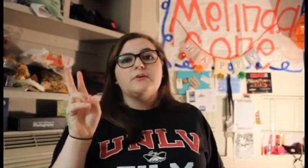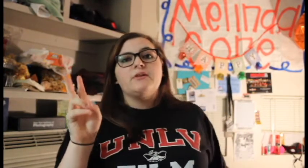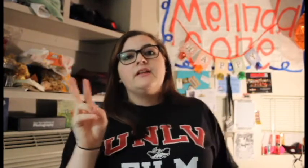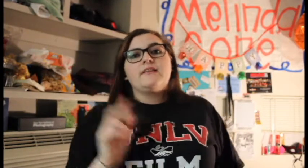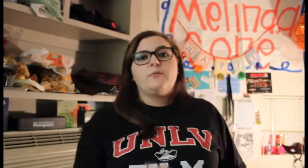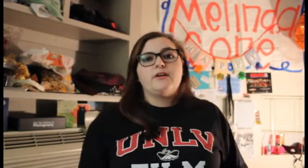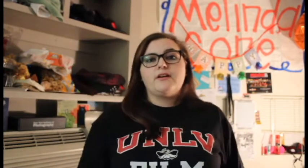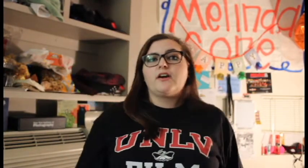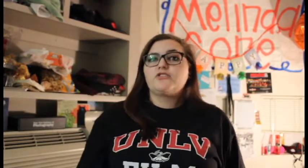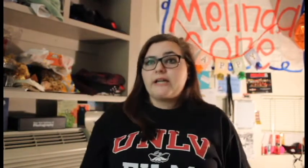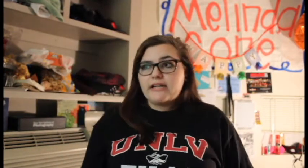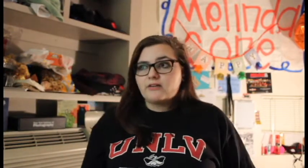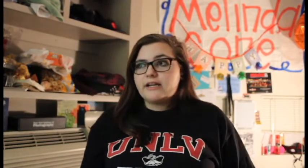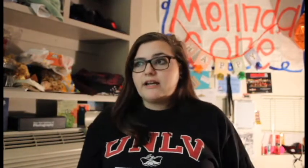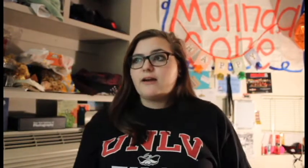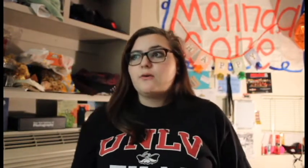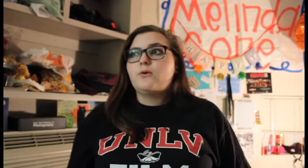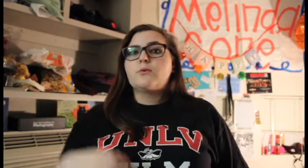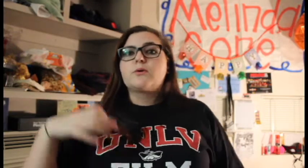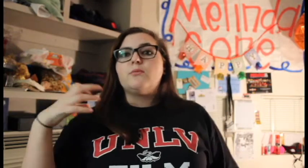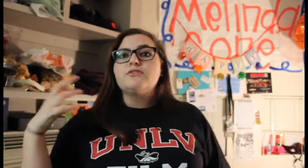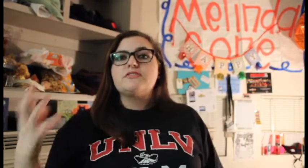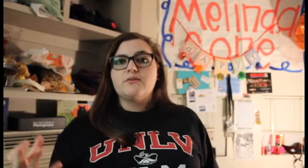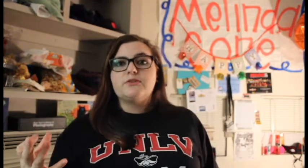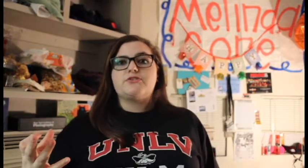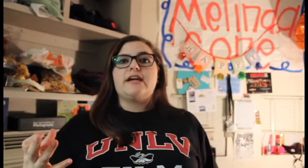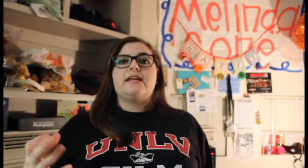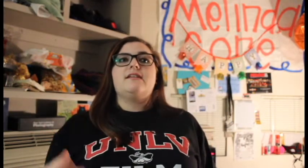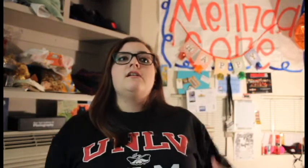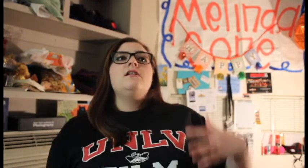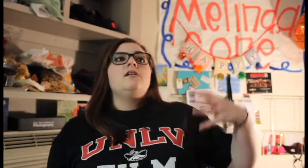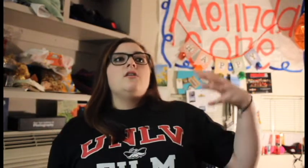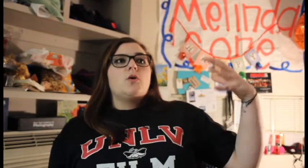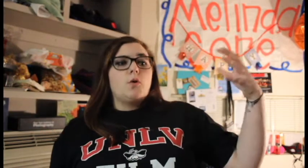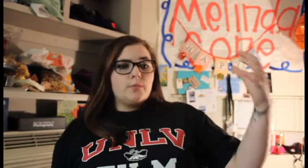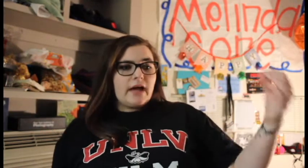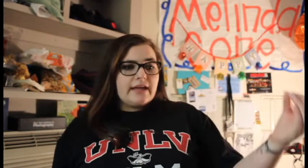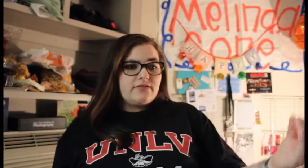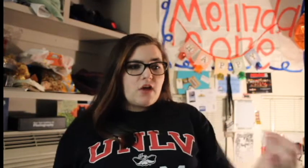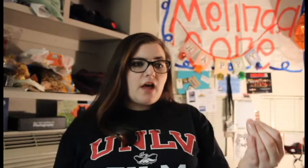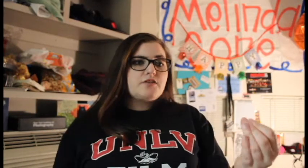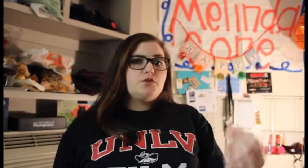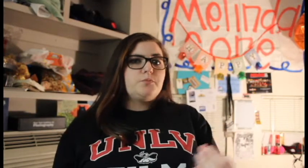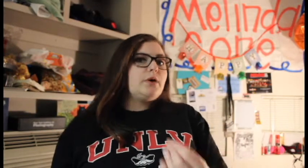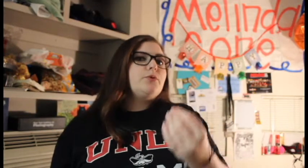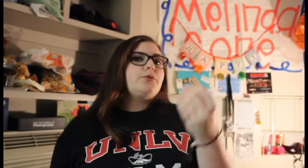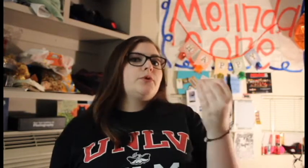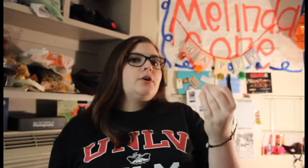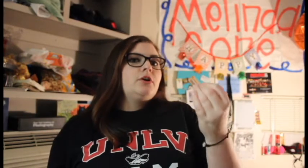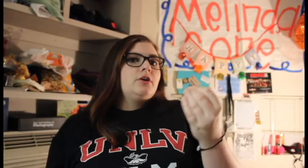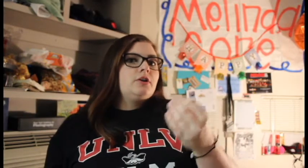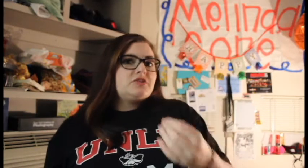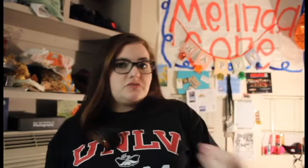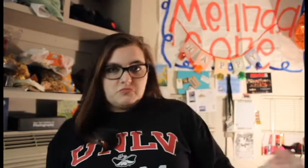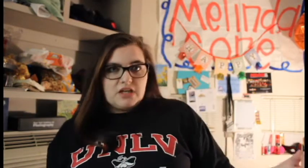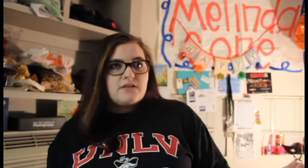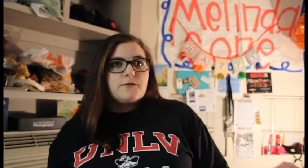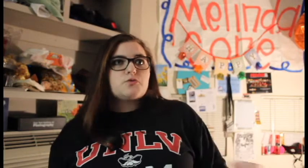that we are training right now who are almost done with training whom I have talked to both individually.